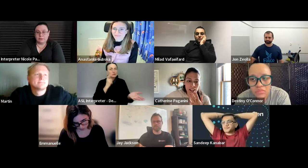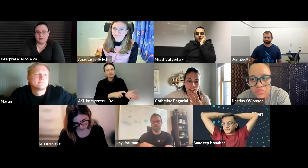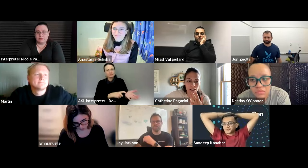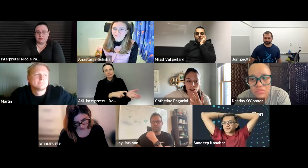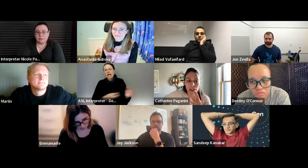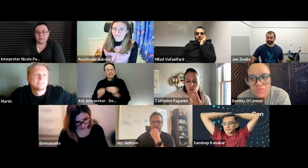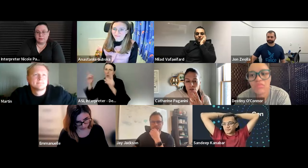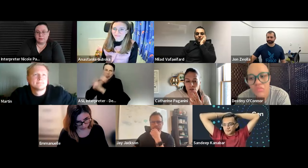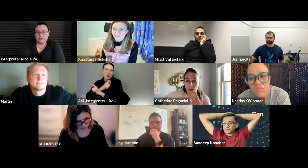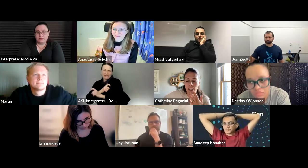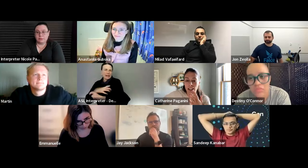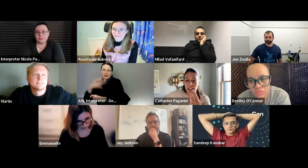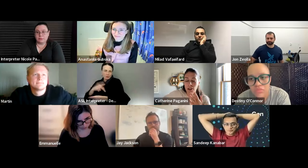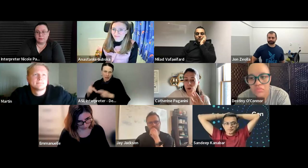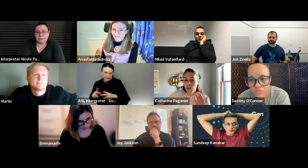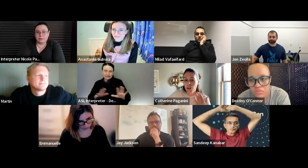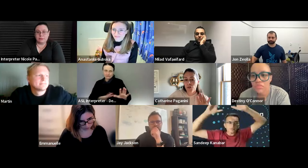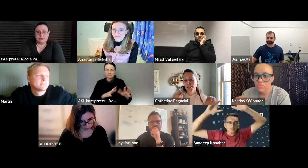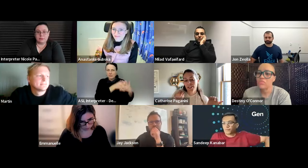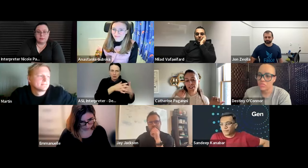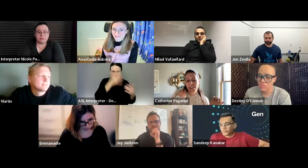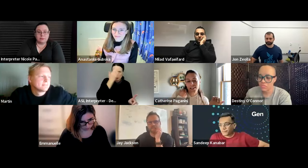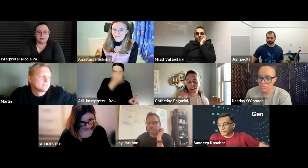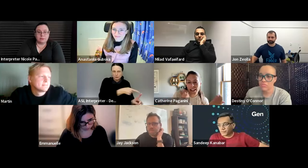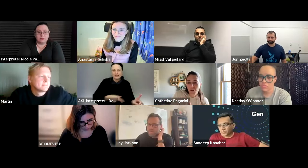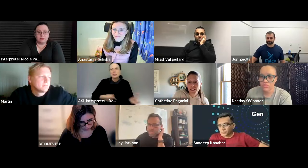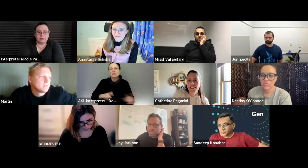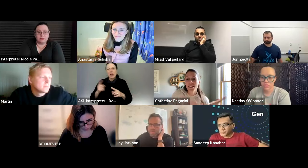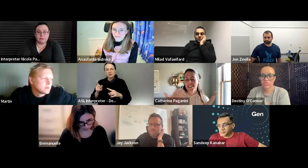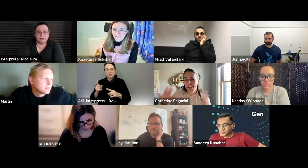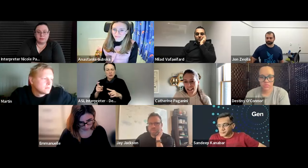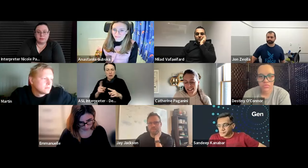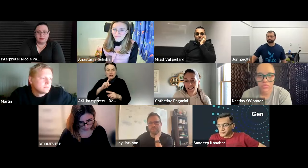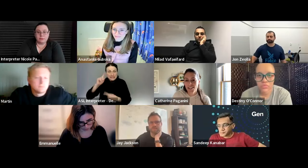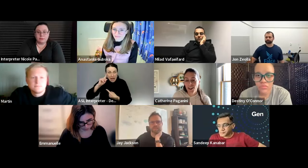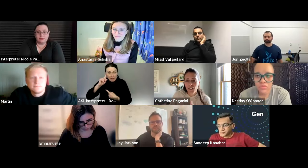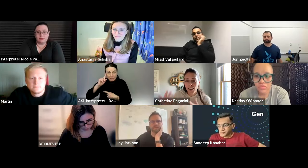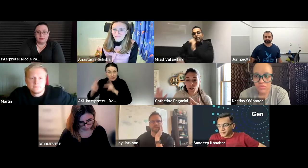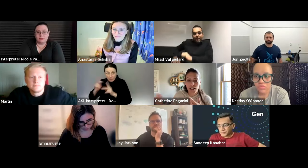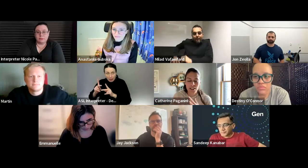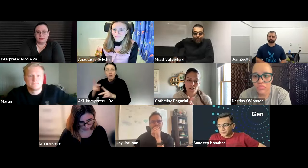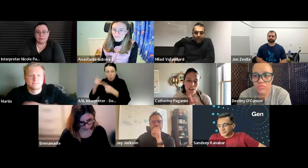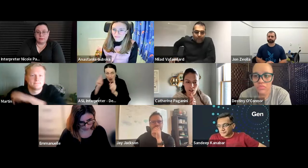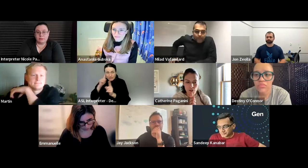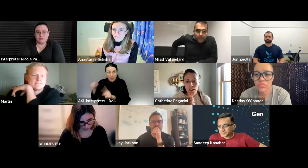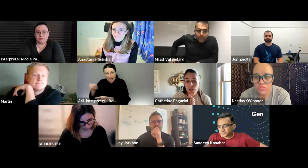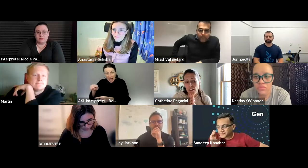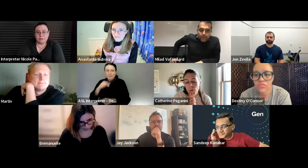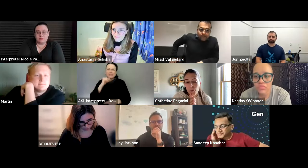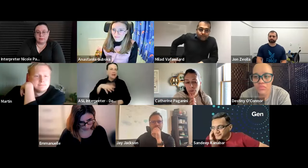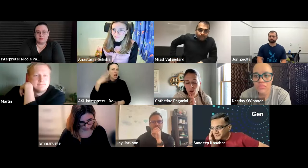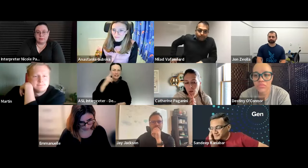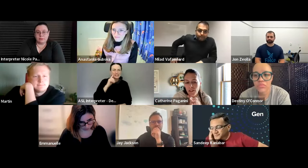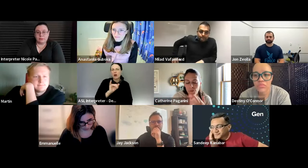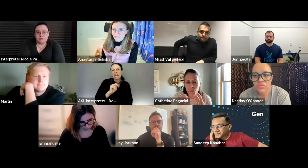is a lot more complicated and we need to find something that works for the deaf attendees and is not crazy for linux